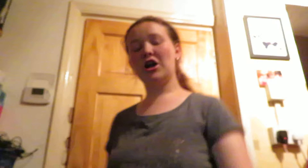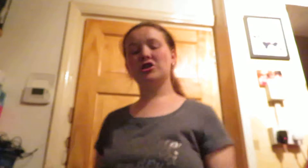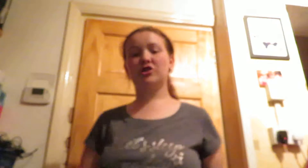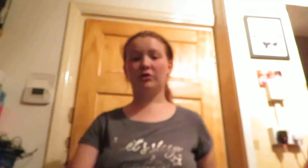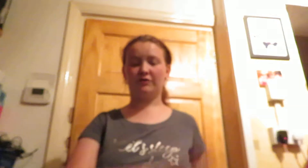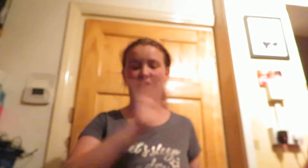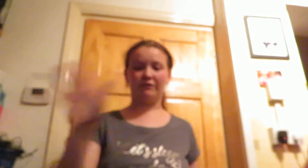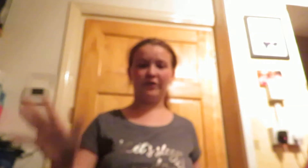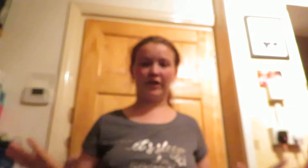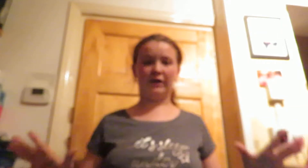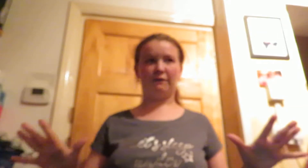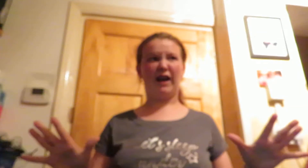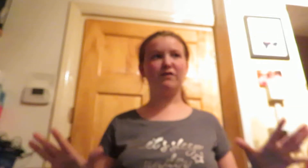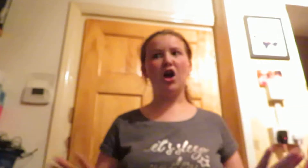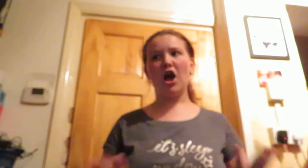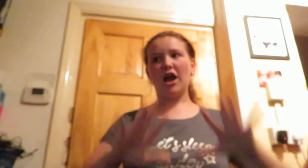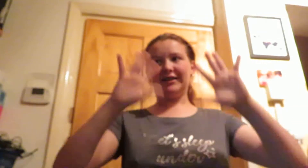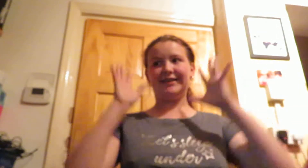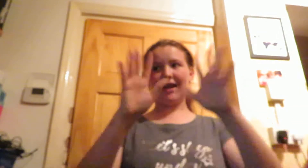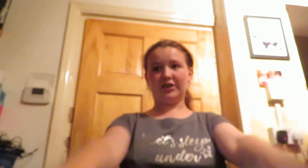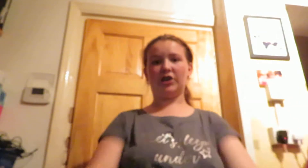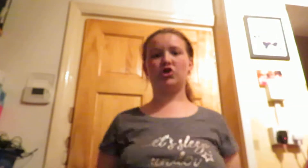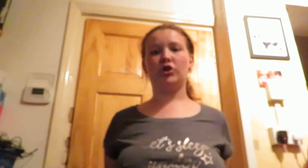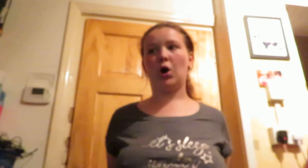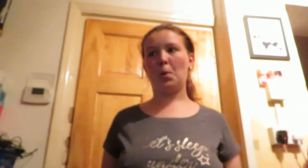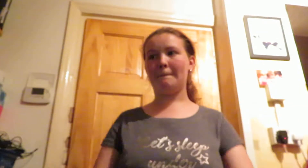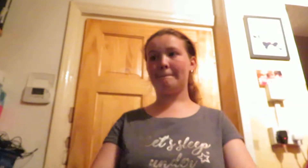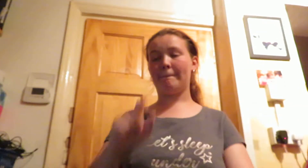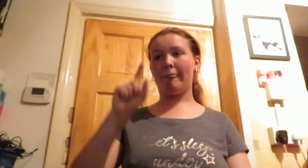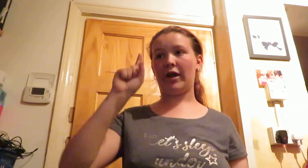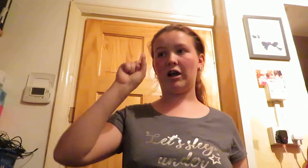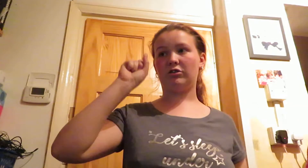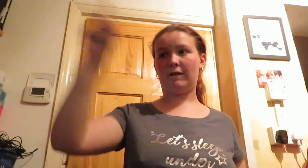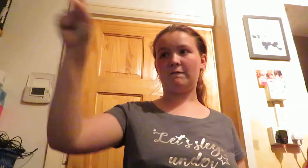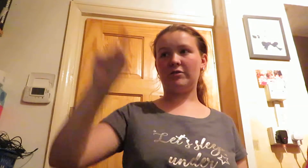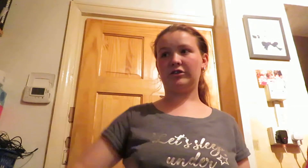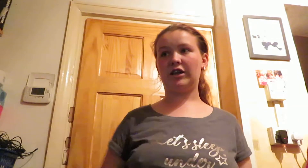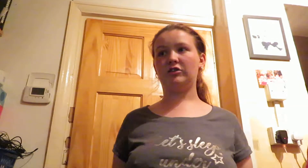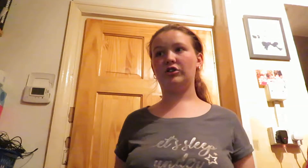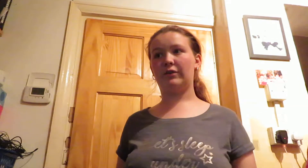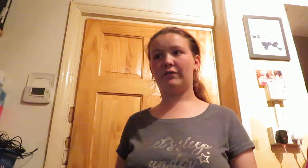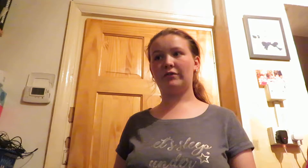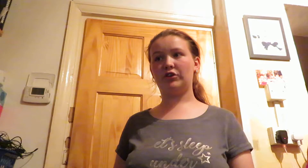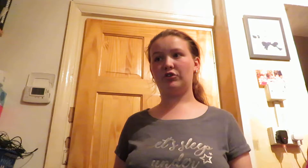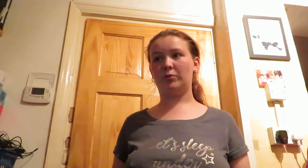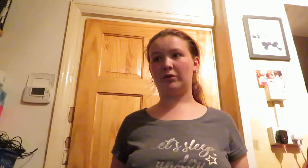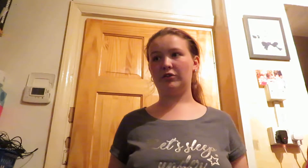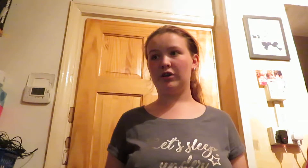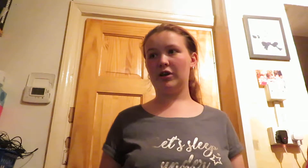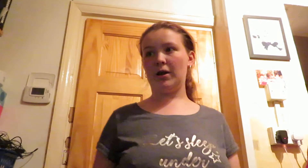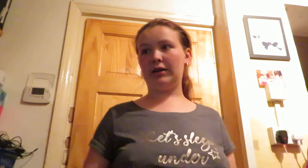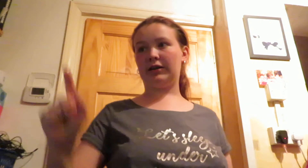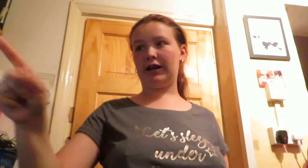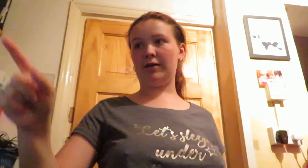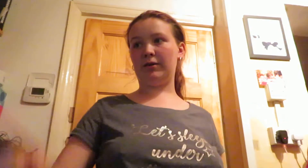so it's five day five ten days to go i got ten favorite youtubers gaming